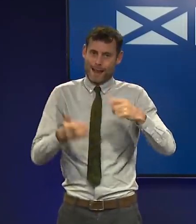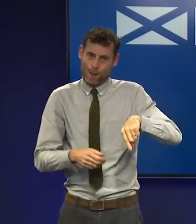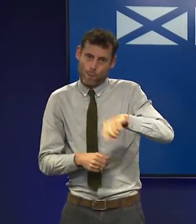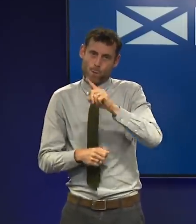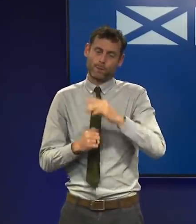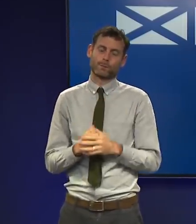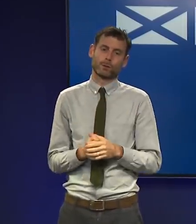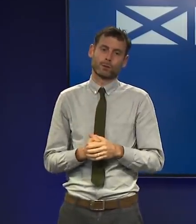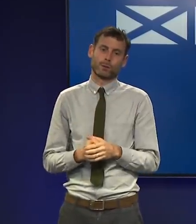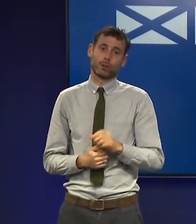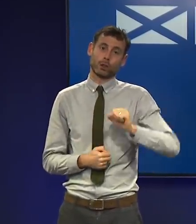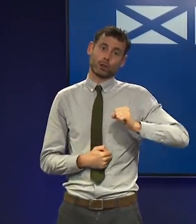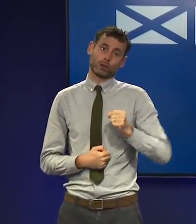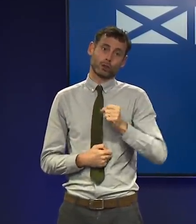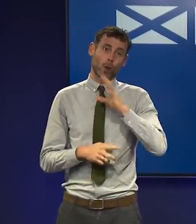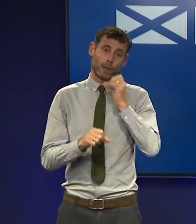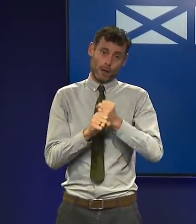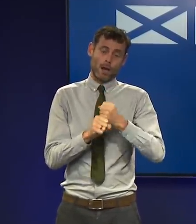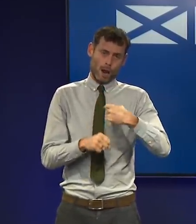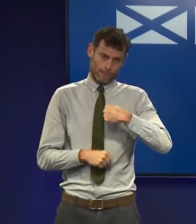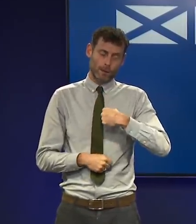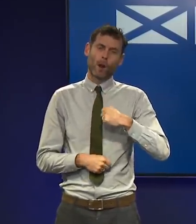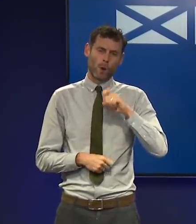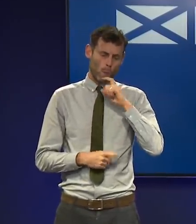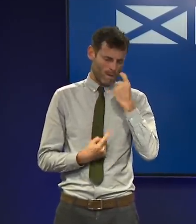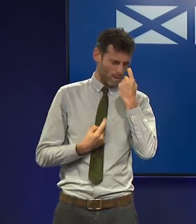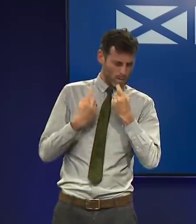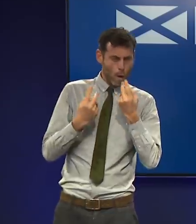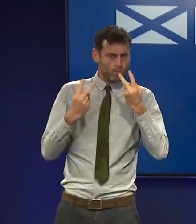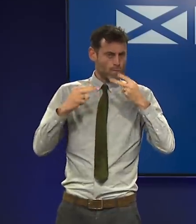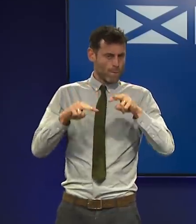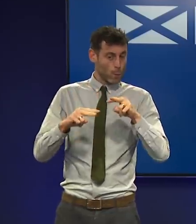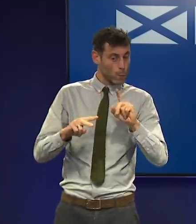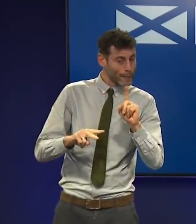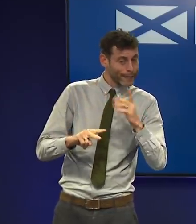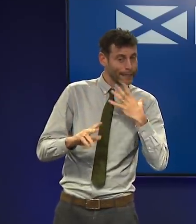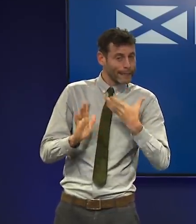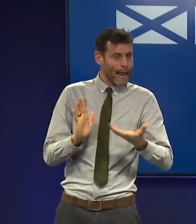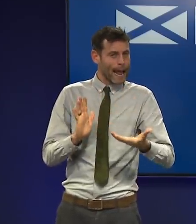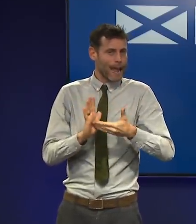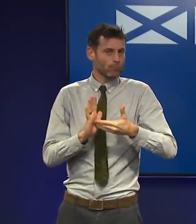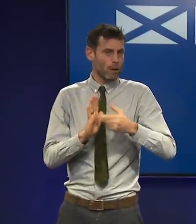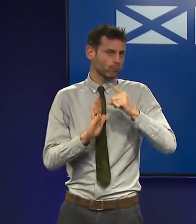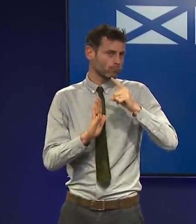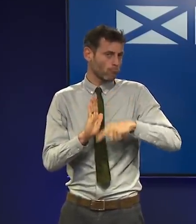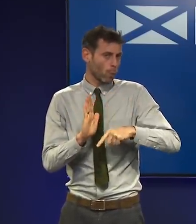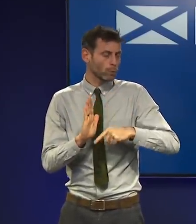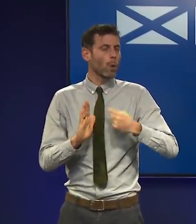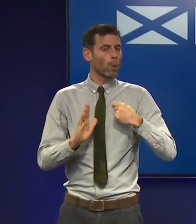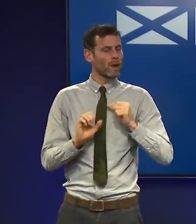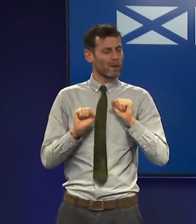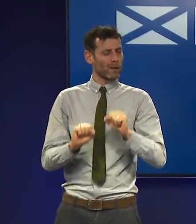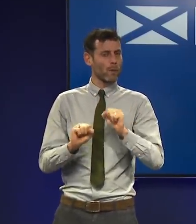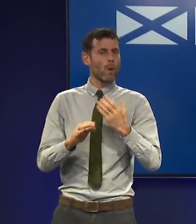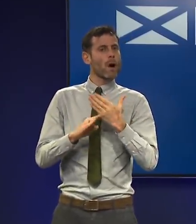The Scottish Government will consider carefully in the coming days any further actions that are necessary as we get more information about this